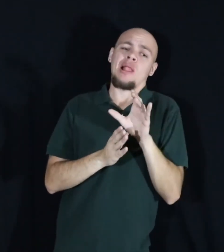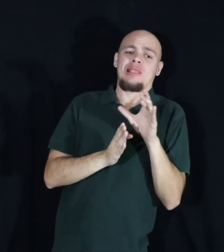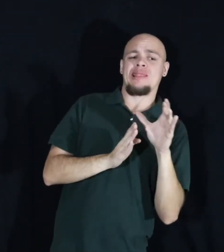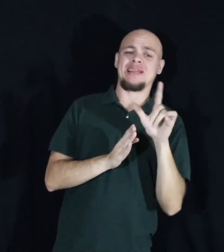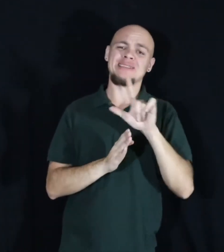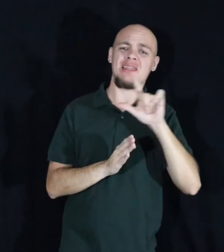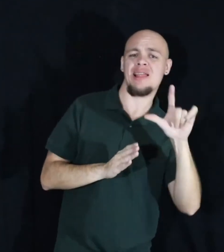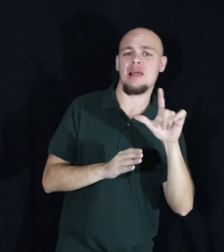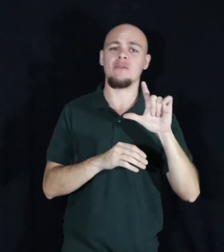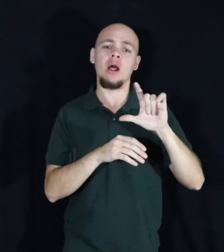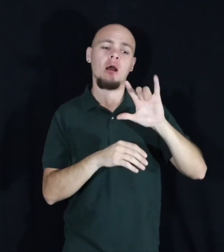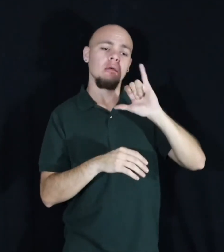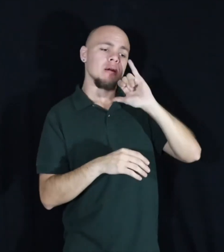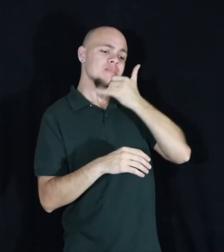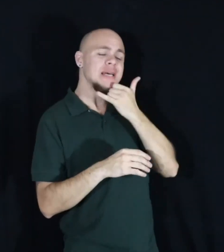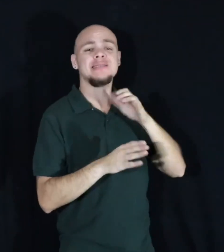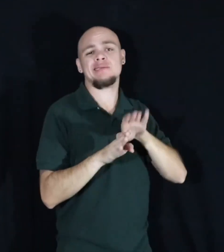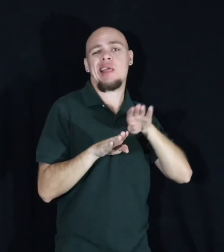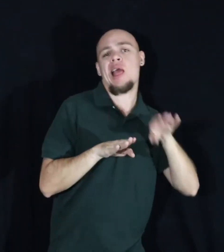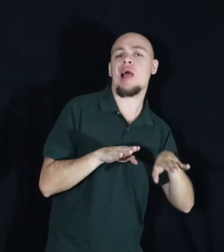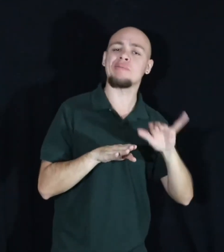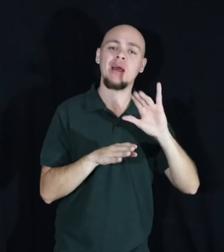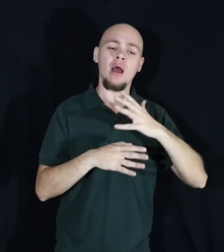your best steps. Inhale breath.